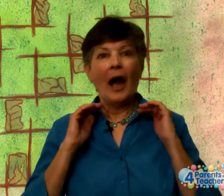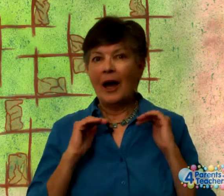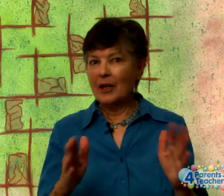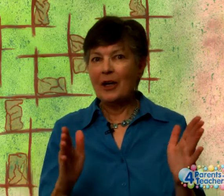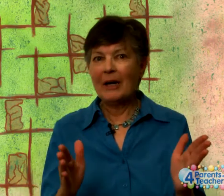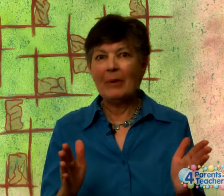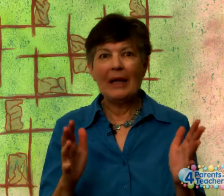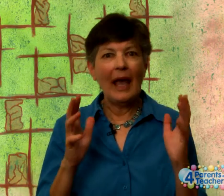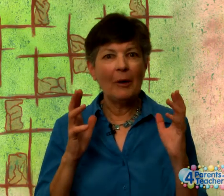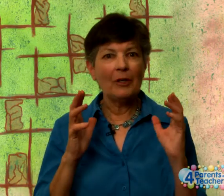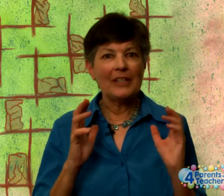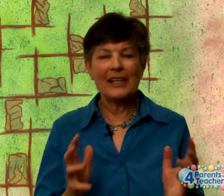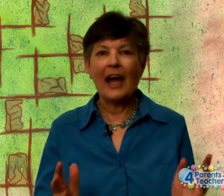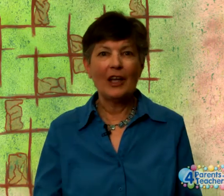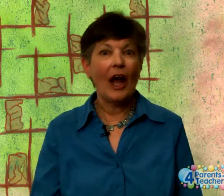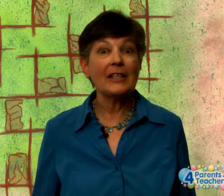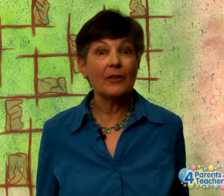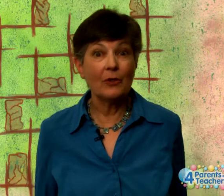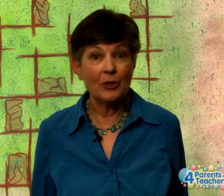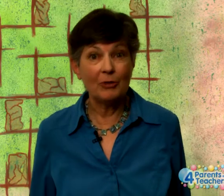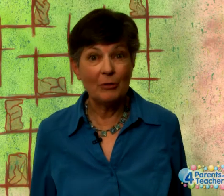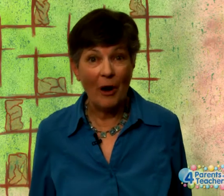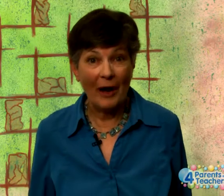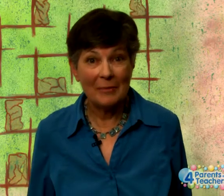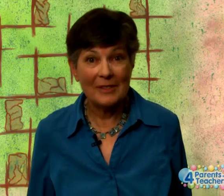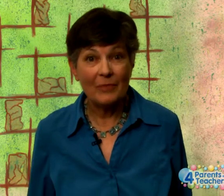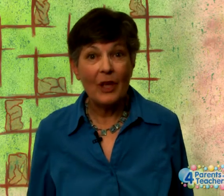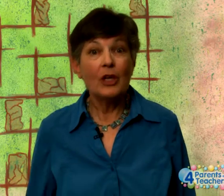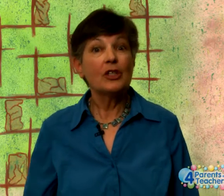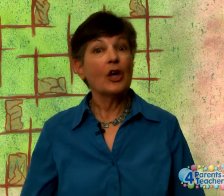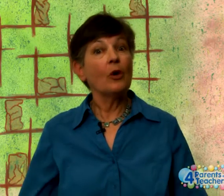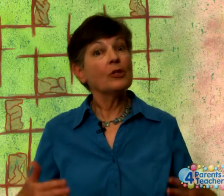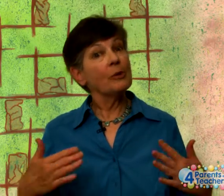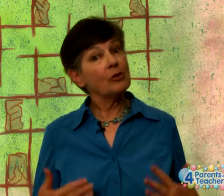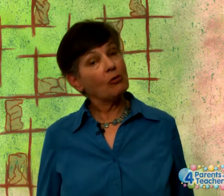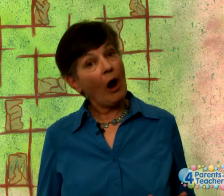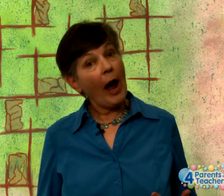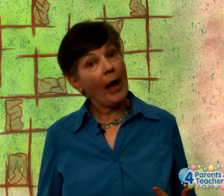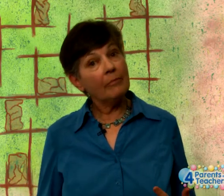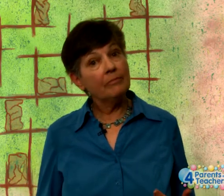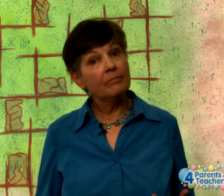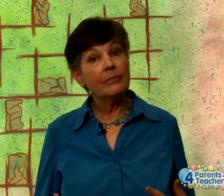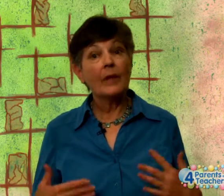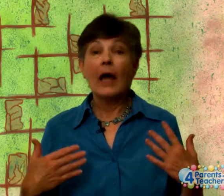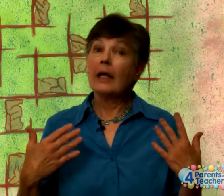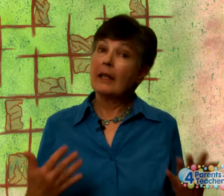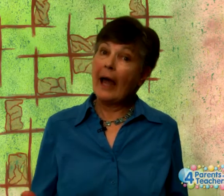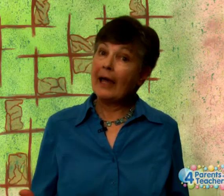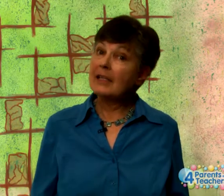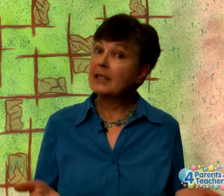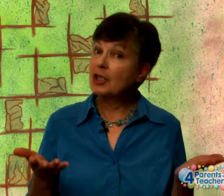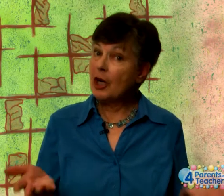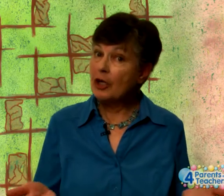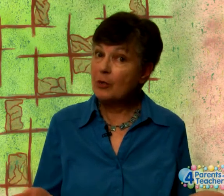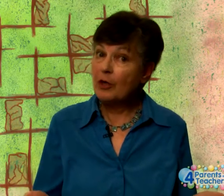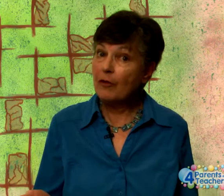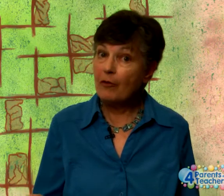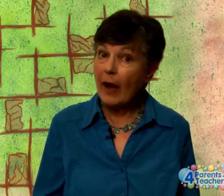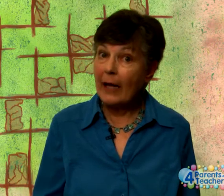You're going to be able to sign lots of nursery rhymes. So subscribe. Like us. And share us with your friends.